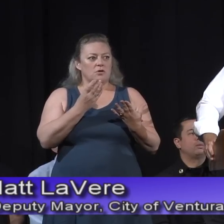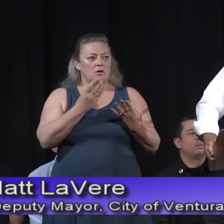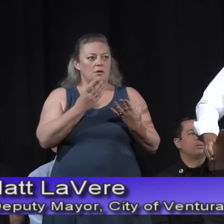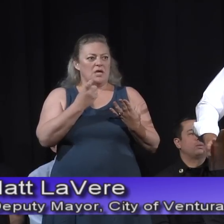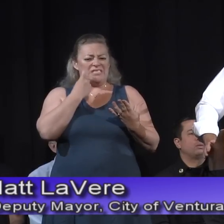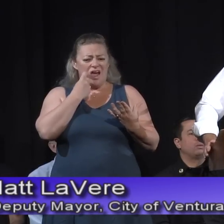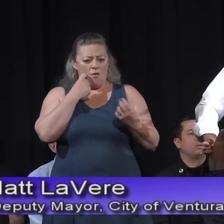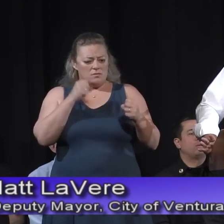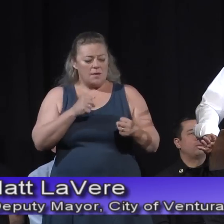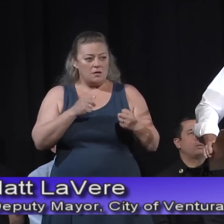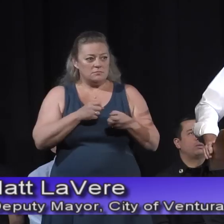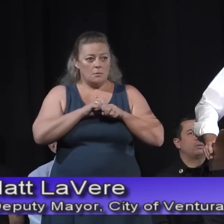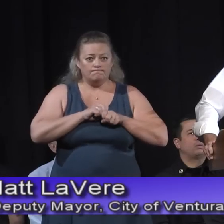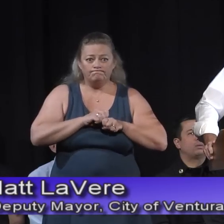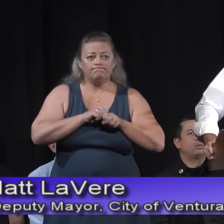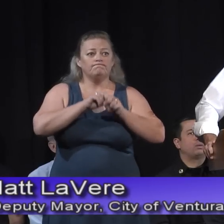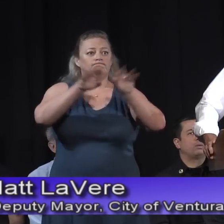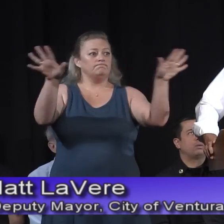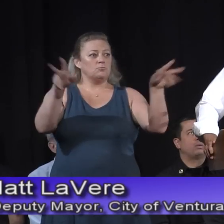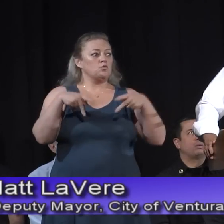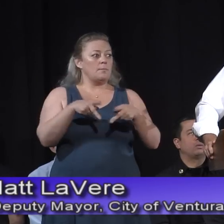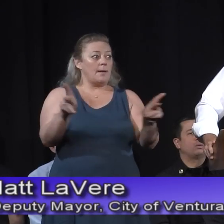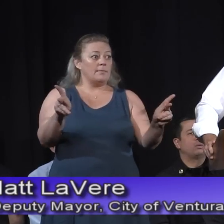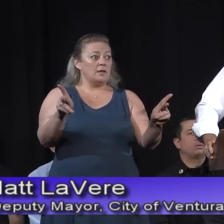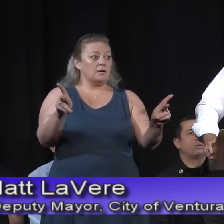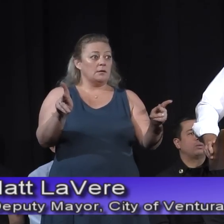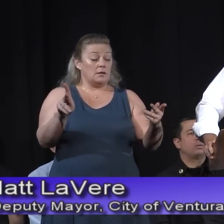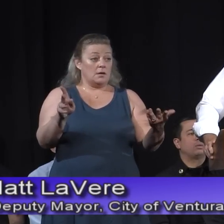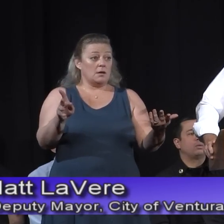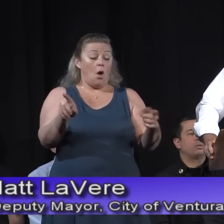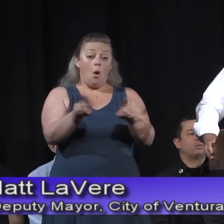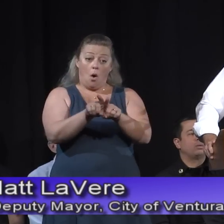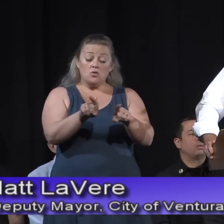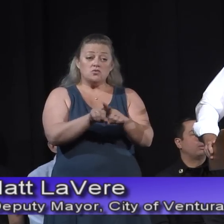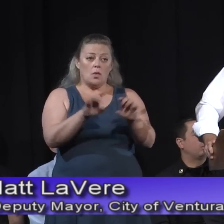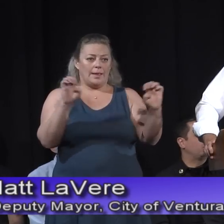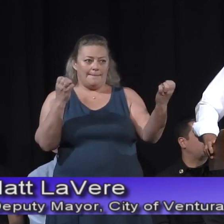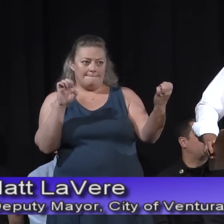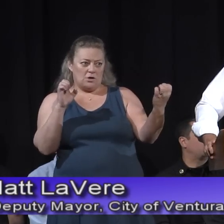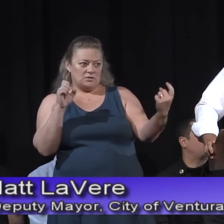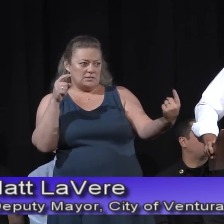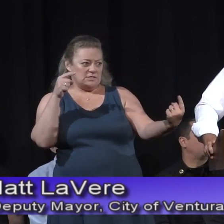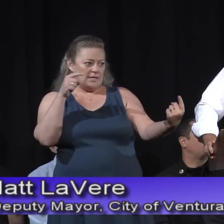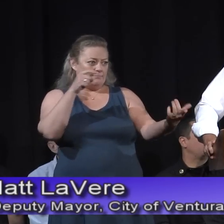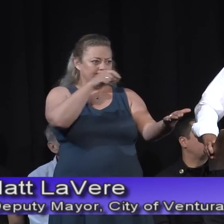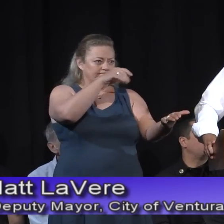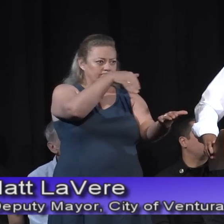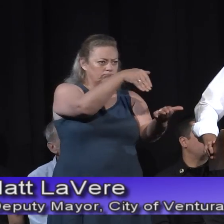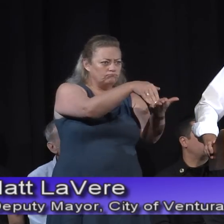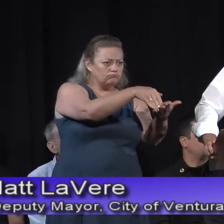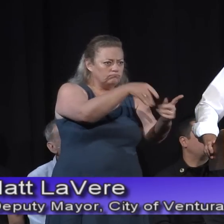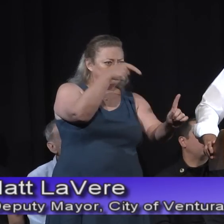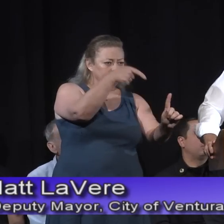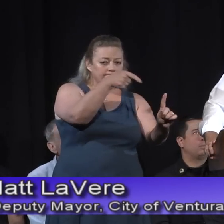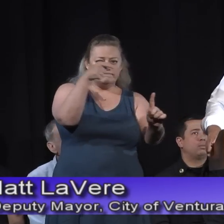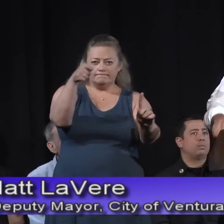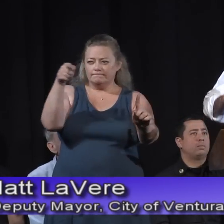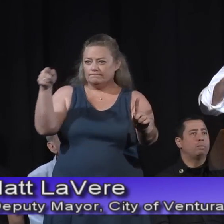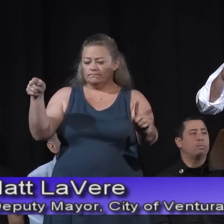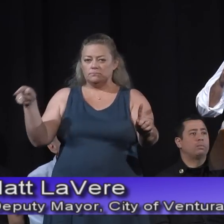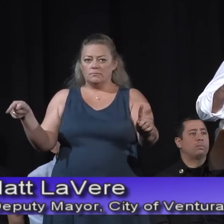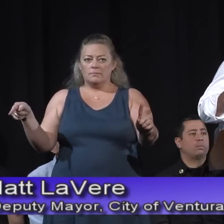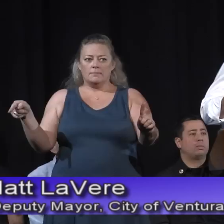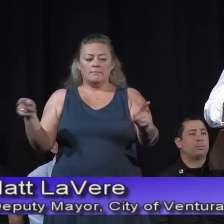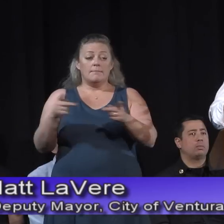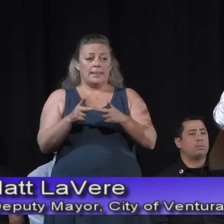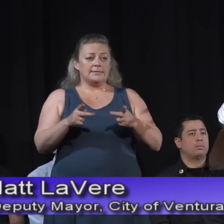We've entered into an emergency designation, which we'll be also authorizing at our Monday Council. And that brings us into